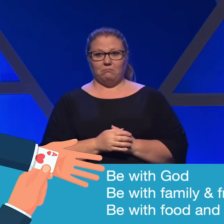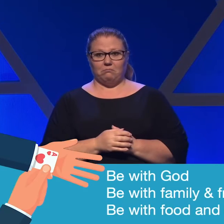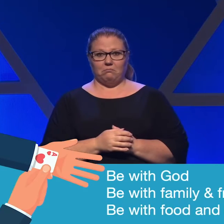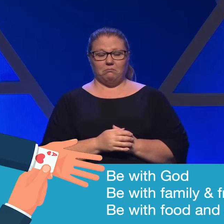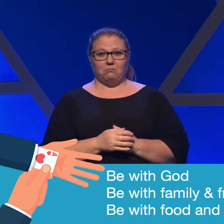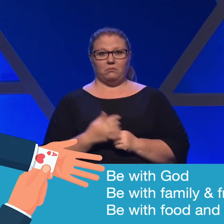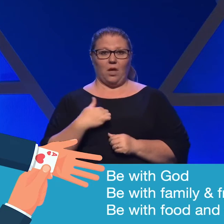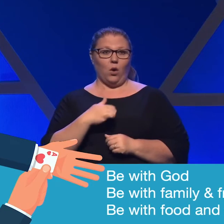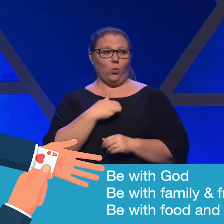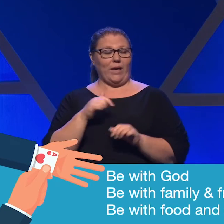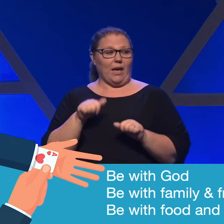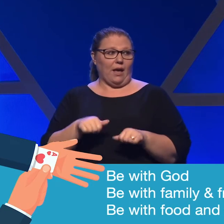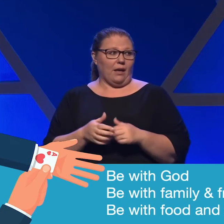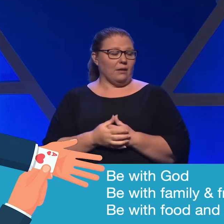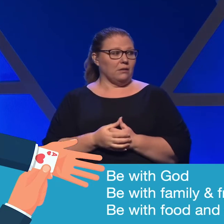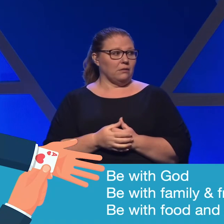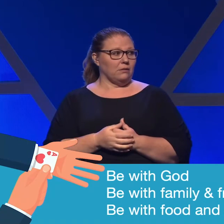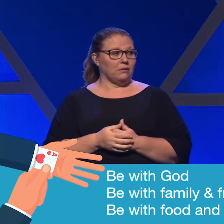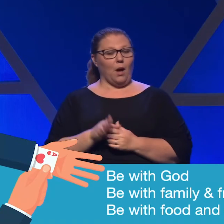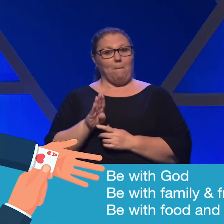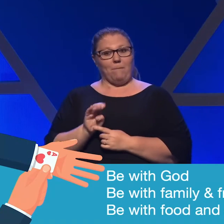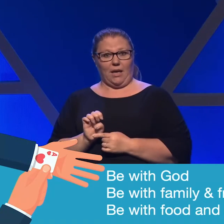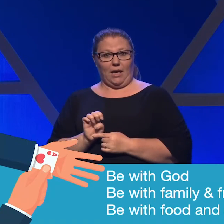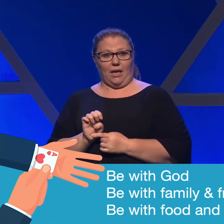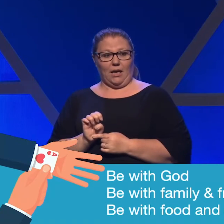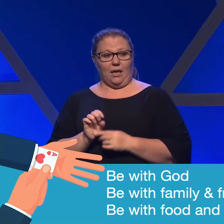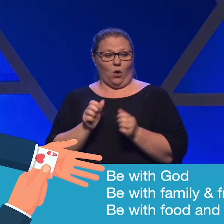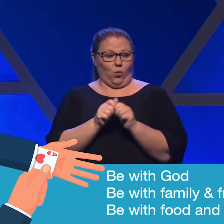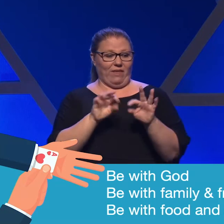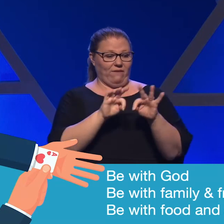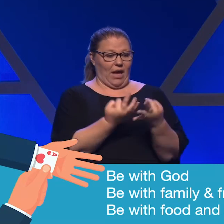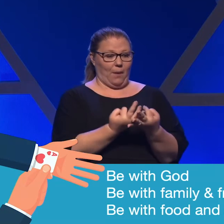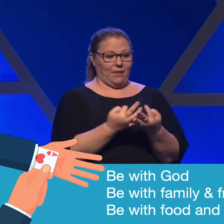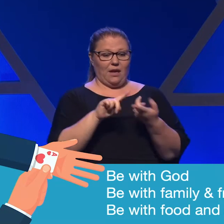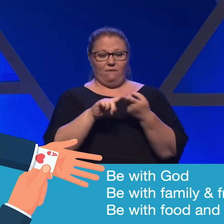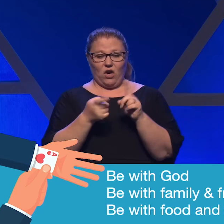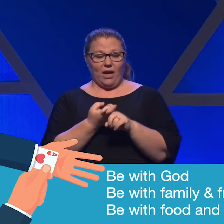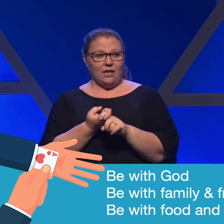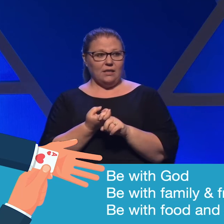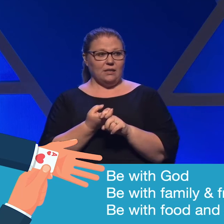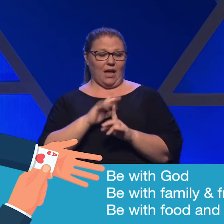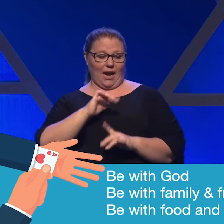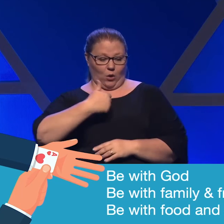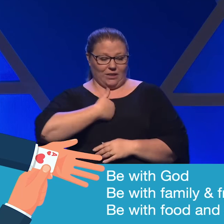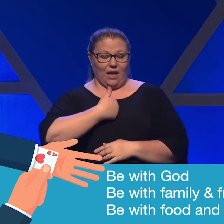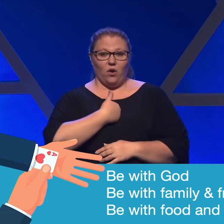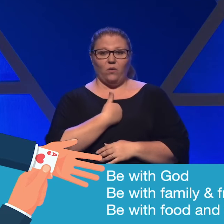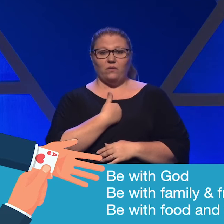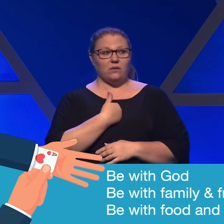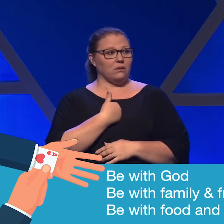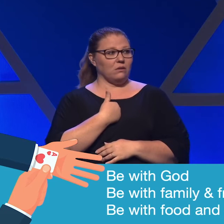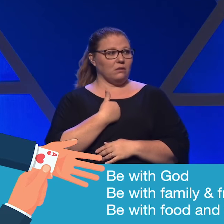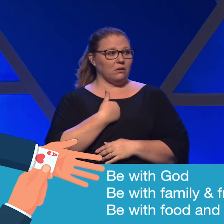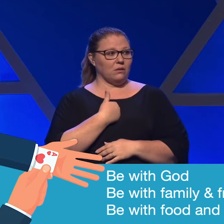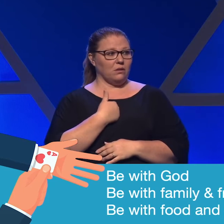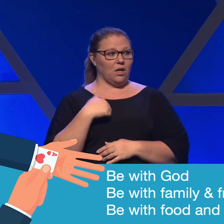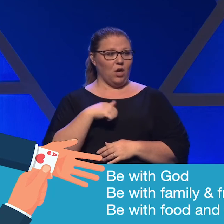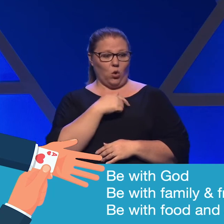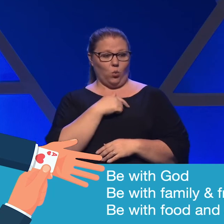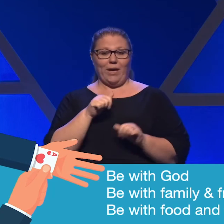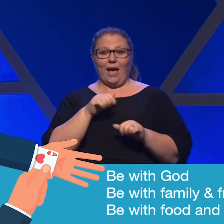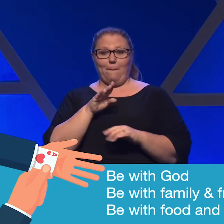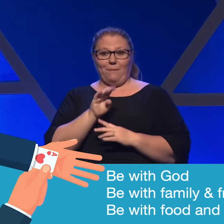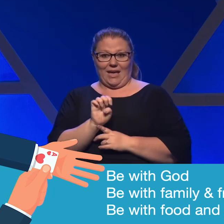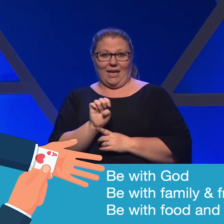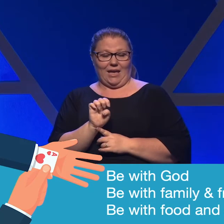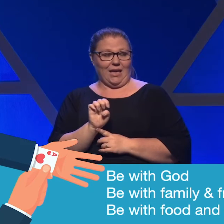We can be with family and friends and ourselves. We can be